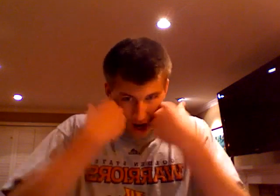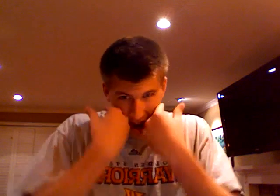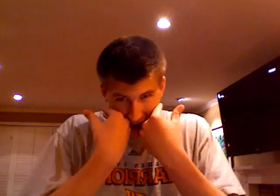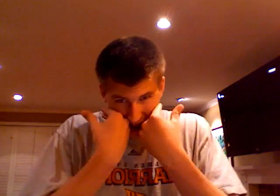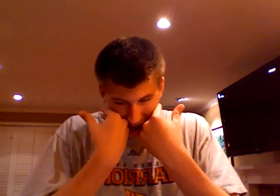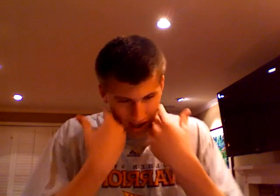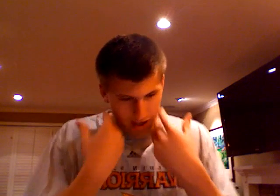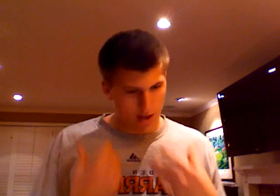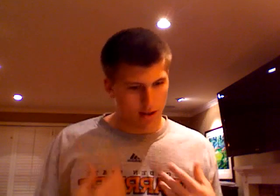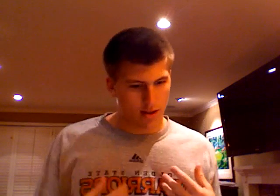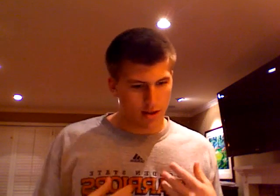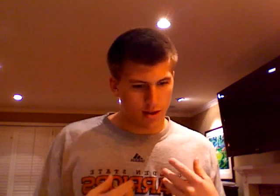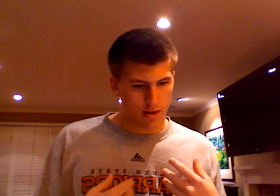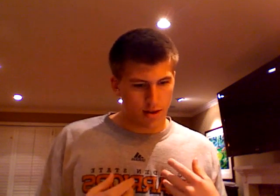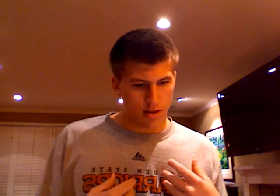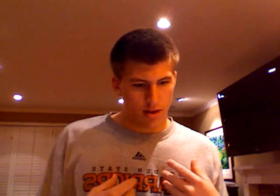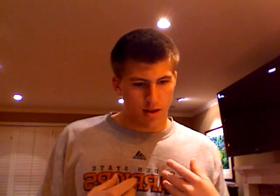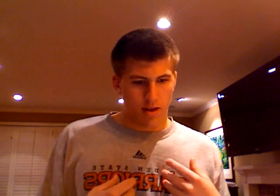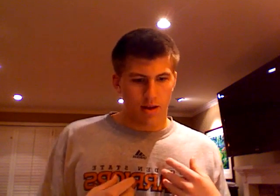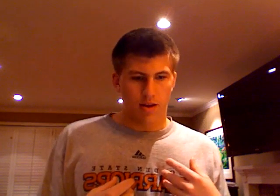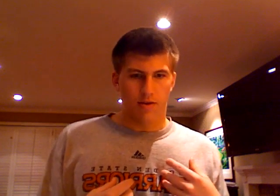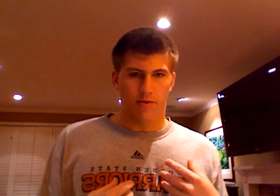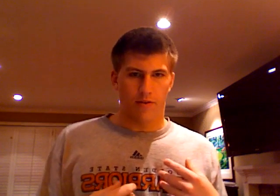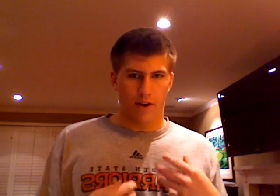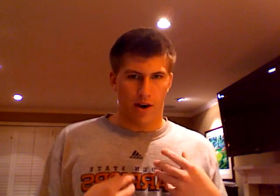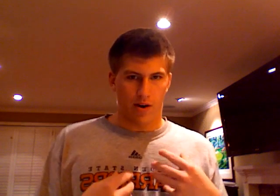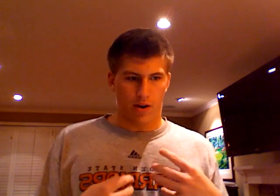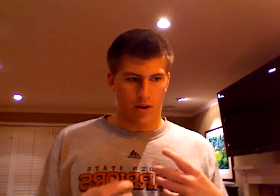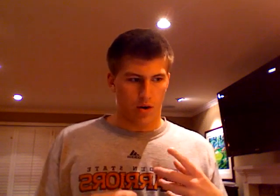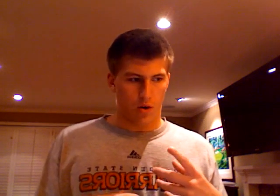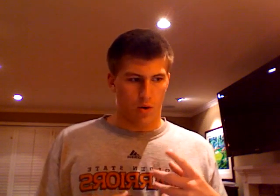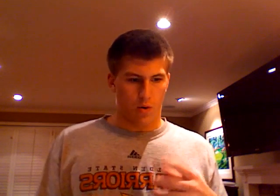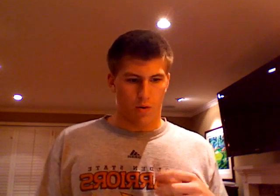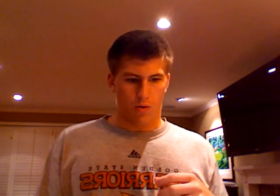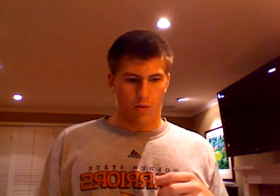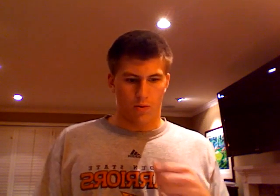shy, very old.